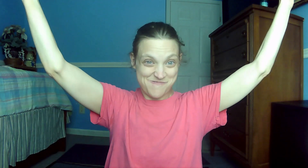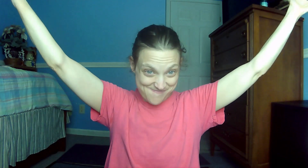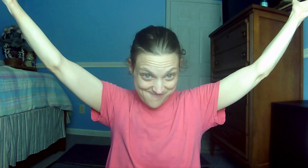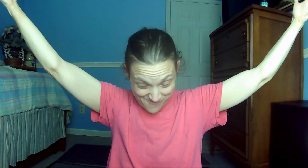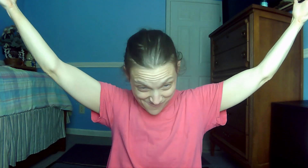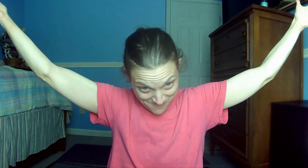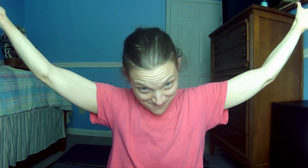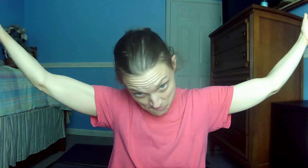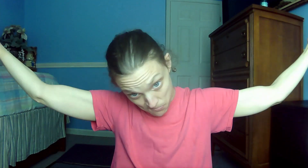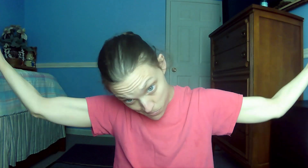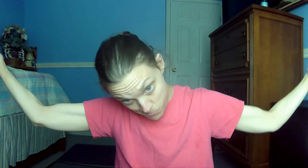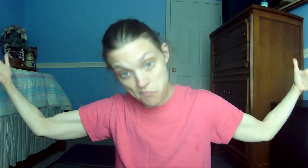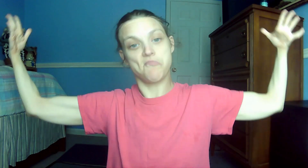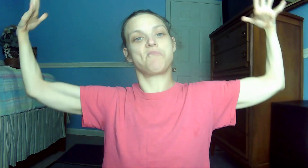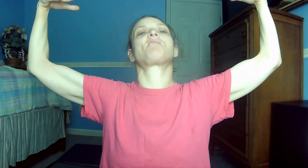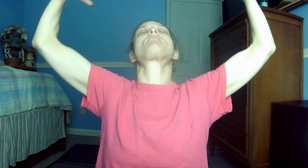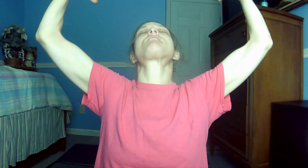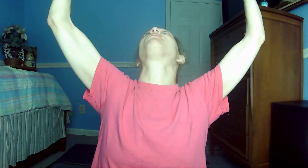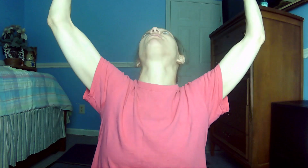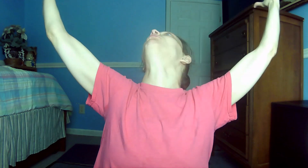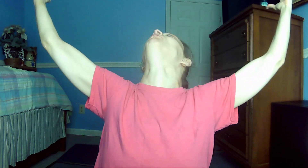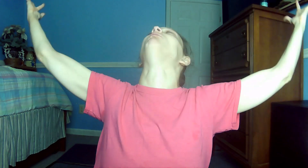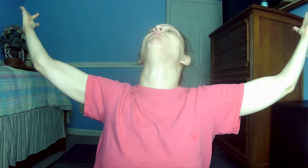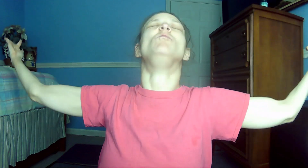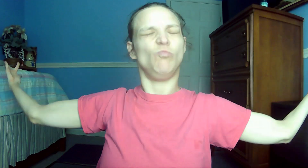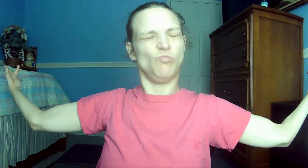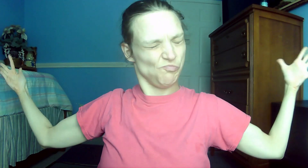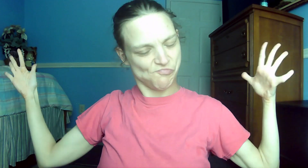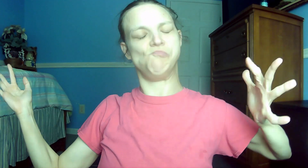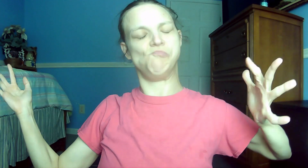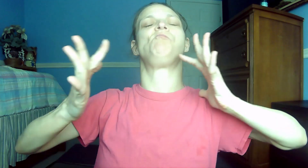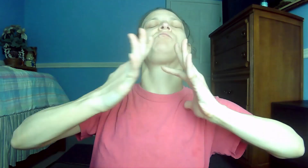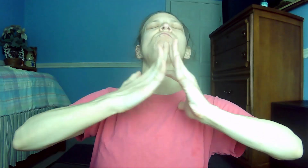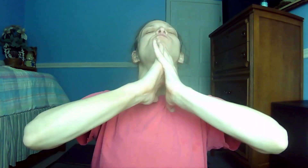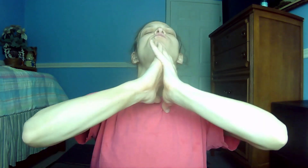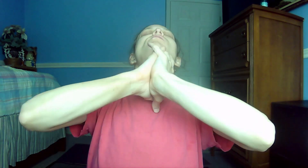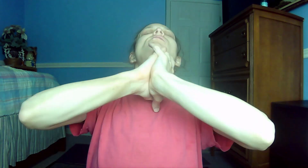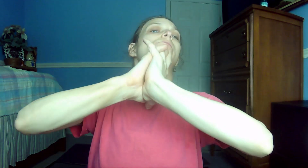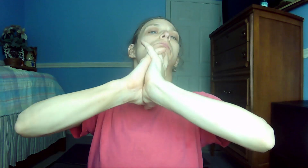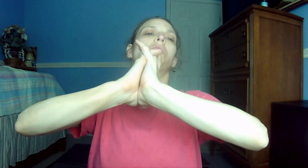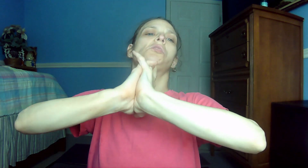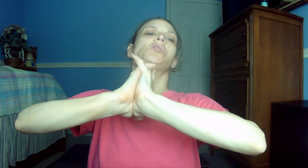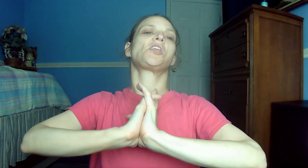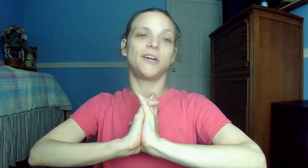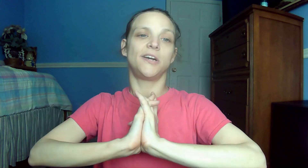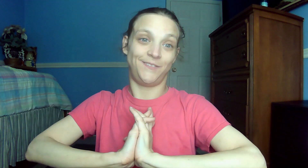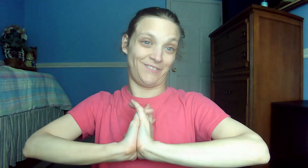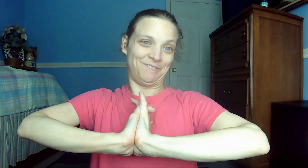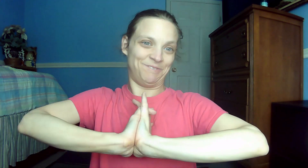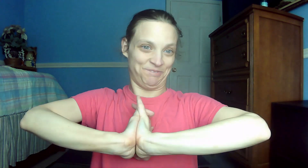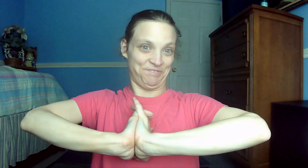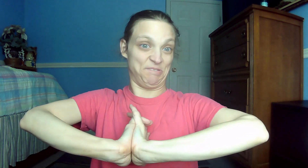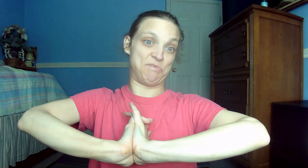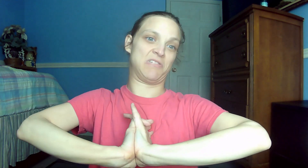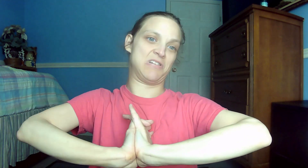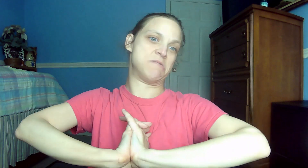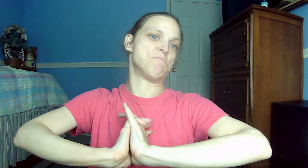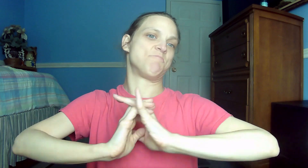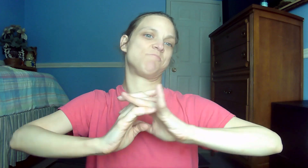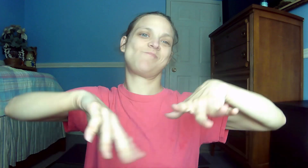a living sacrifice, holy and pleasing to God. This is true worship. 35. 35. Philippians 4